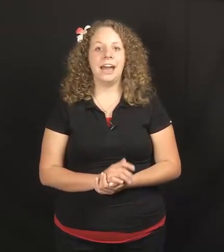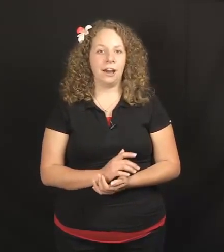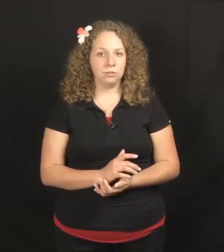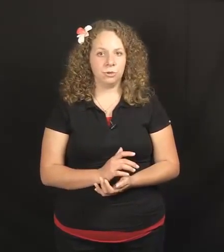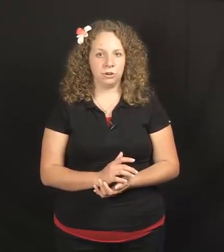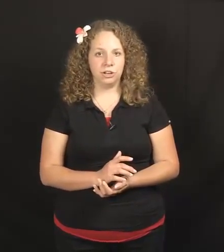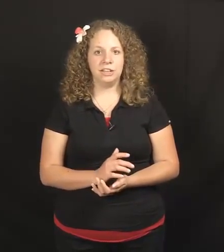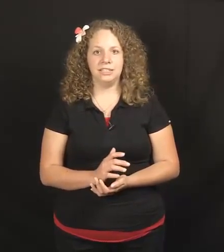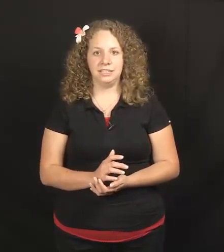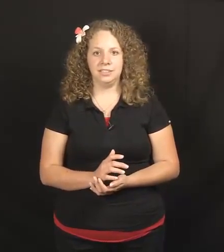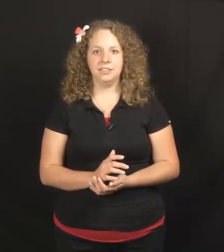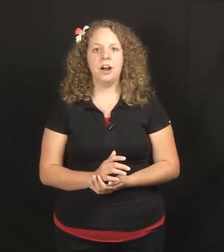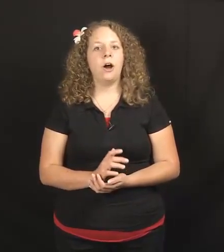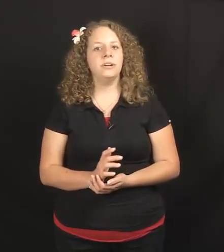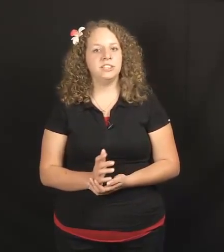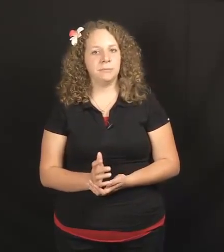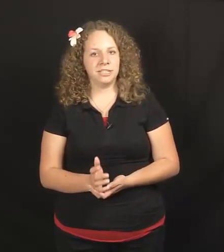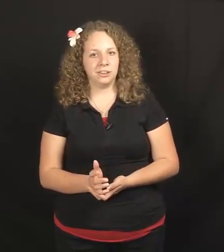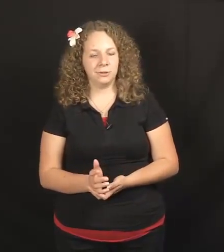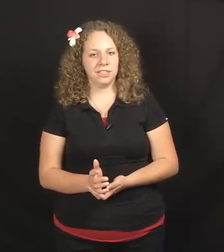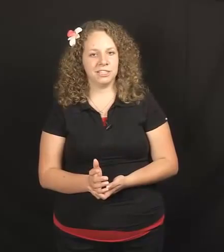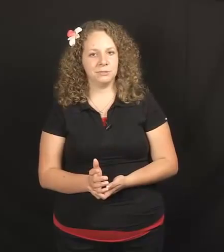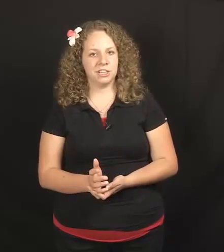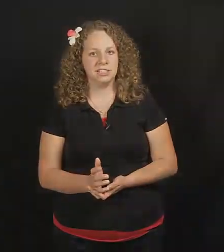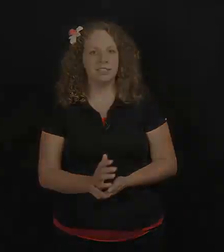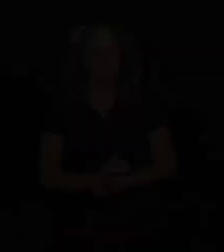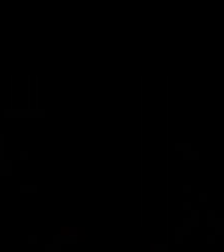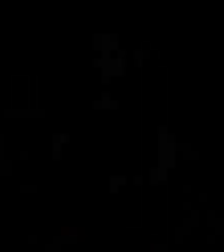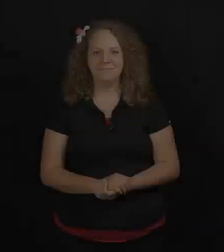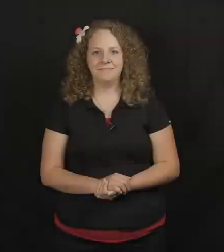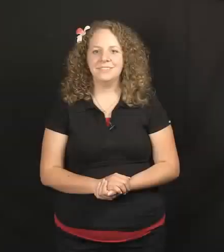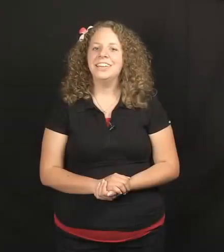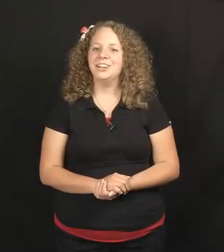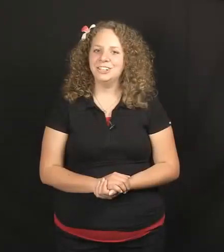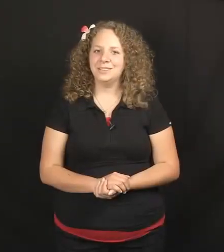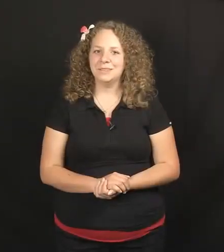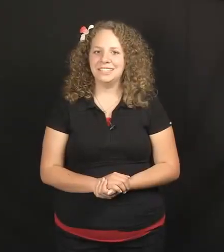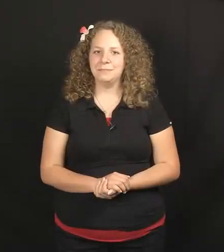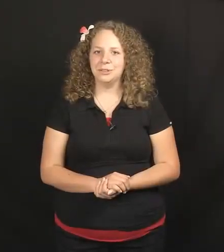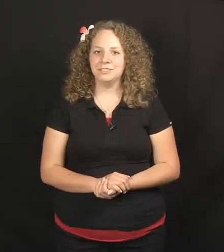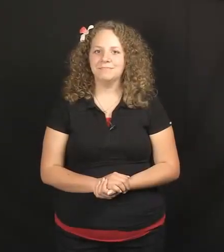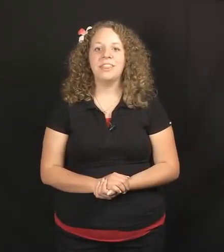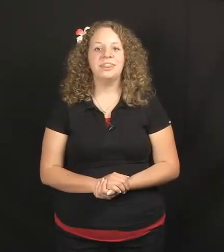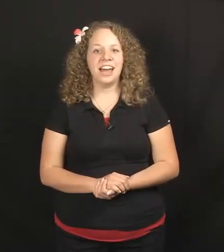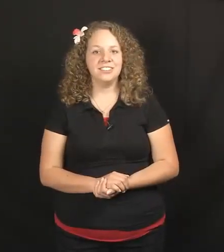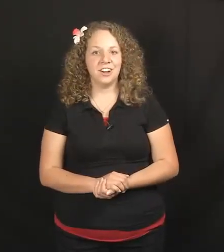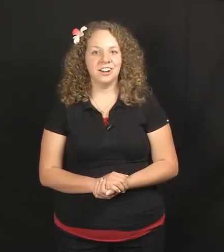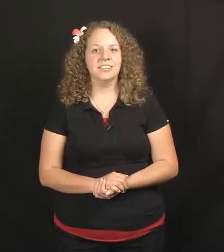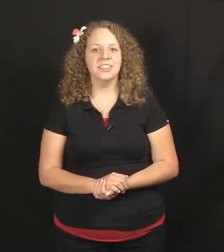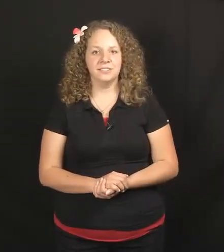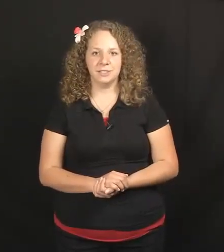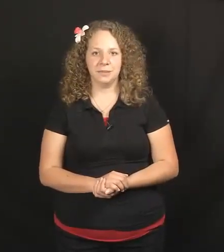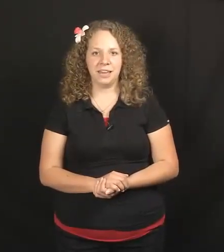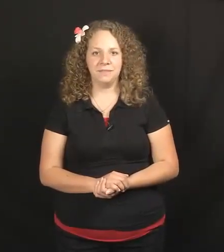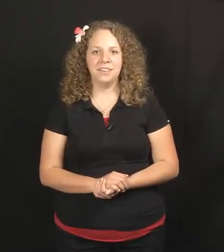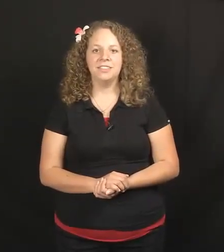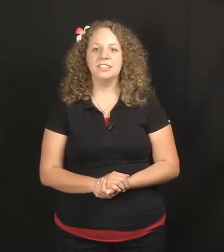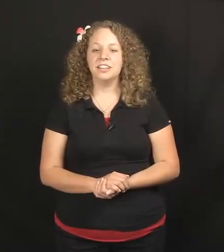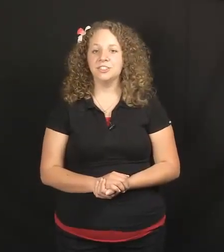how to order a sentence, always start by telling you what the subject is. Here are some examples. That dog loves to play. The signs